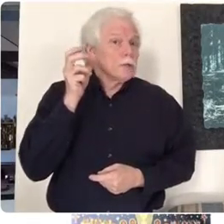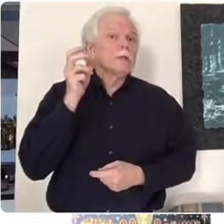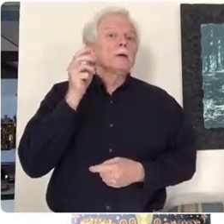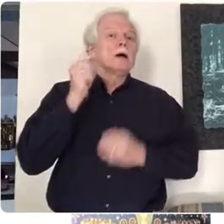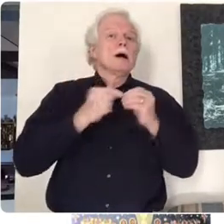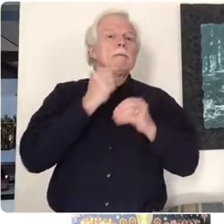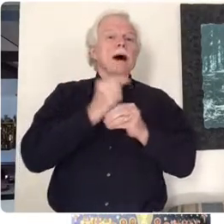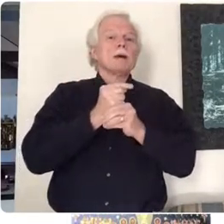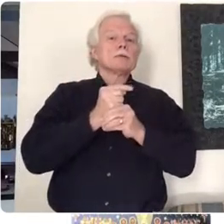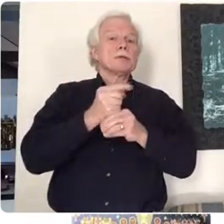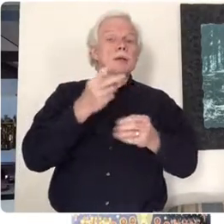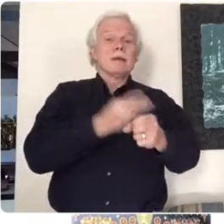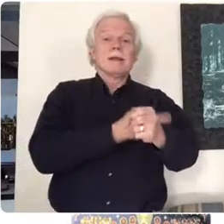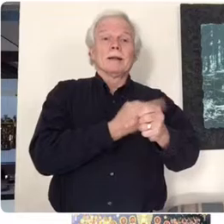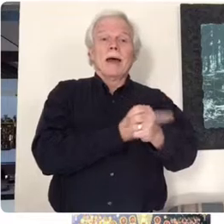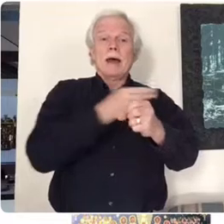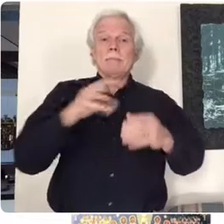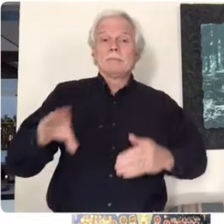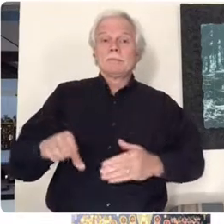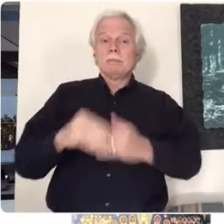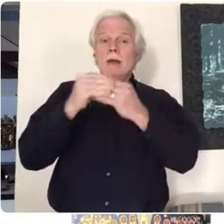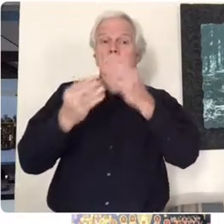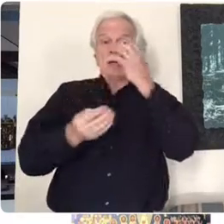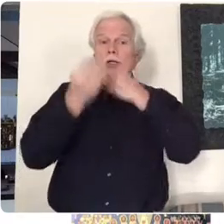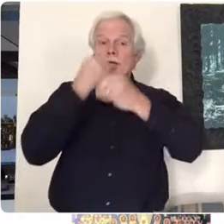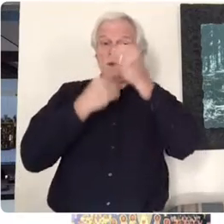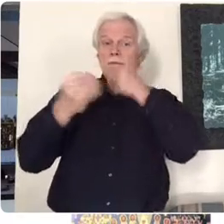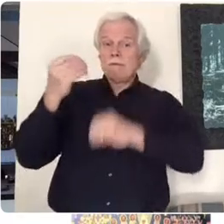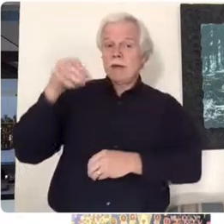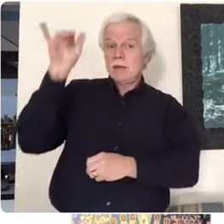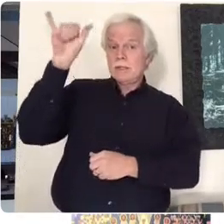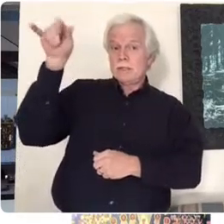about the Lamb's Marriage Feast?